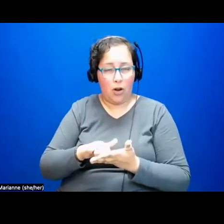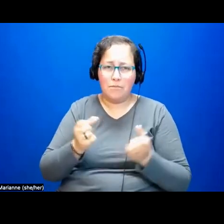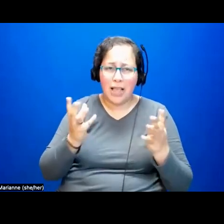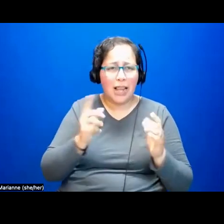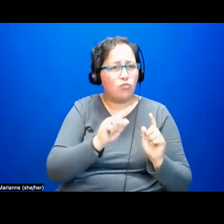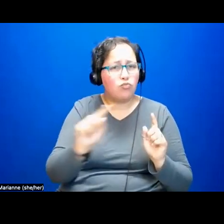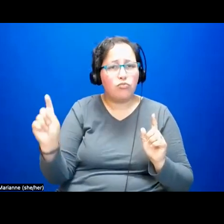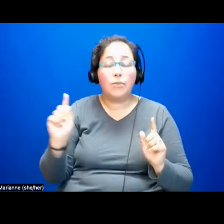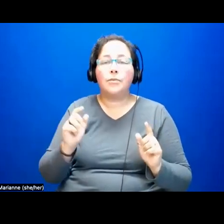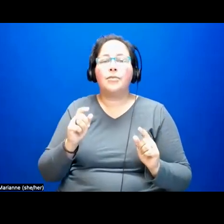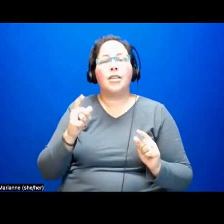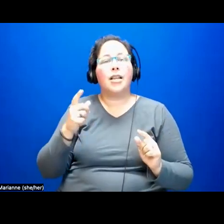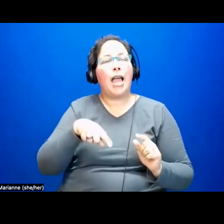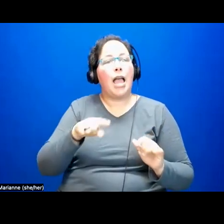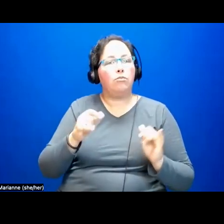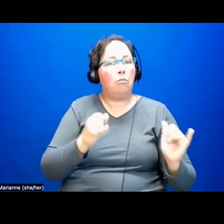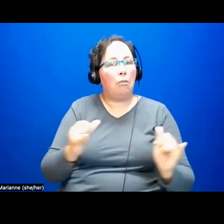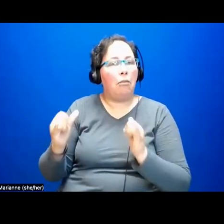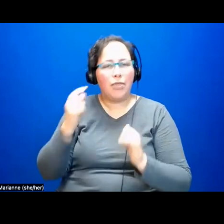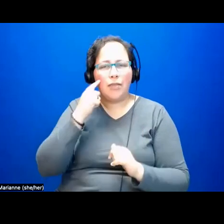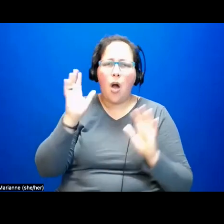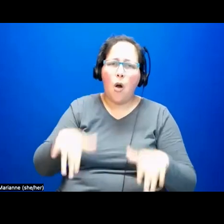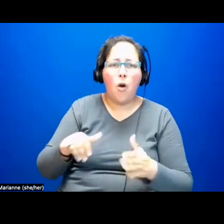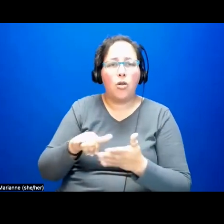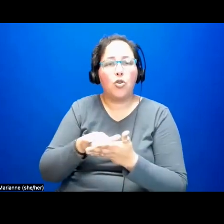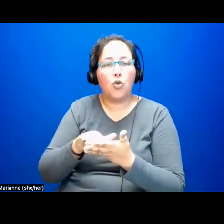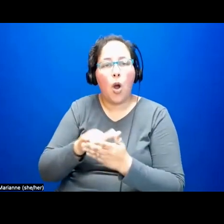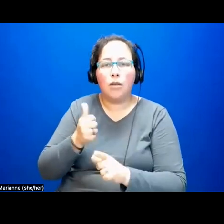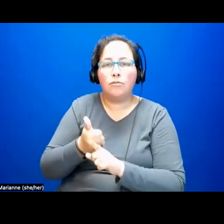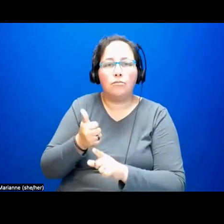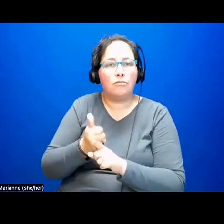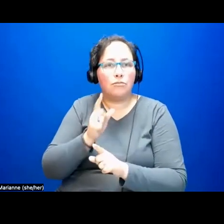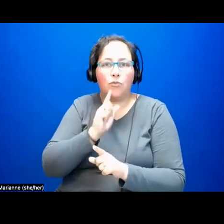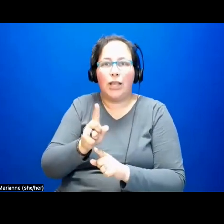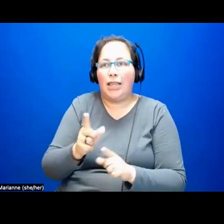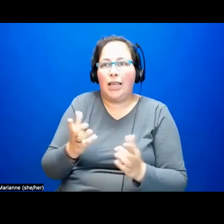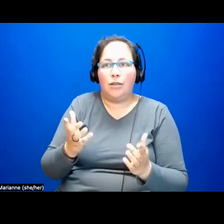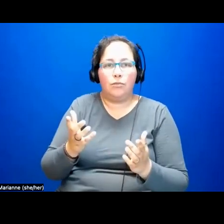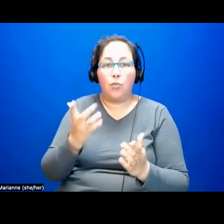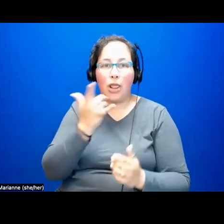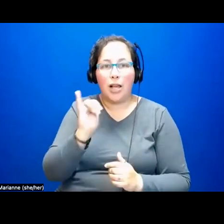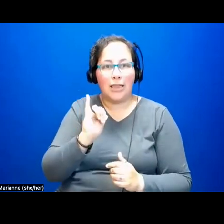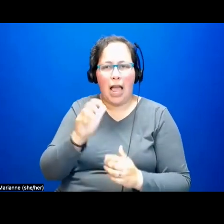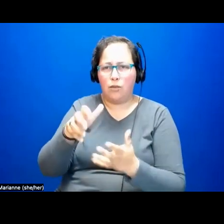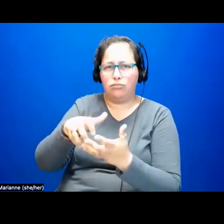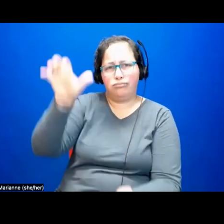city of New York, imagine that New York is merely a gleaming play around of the ultra